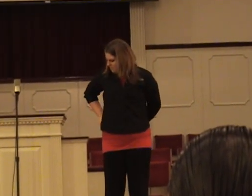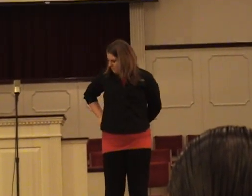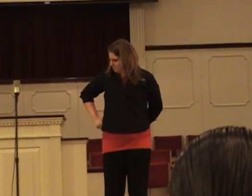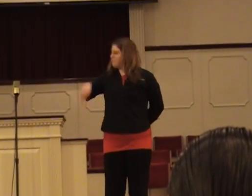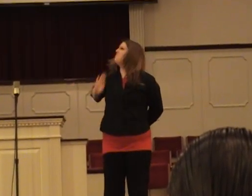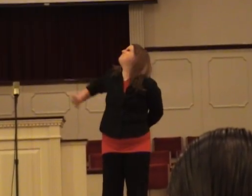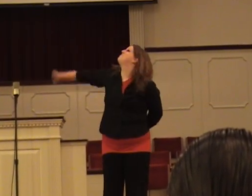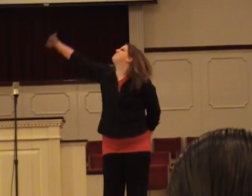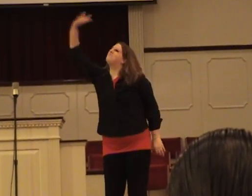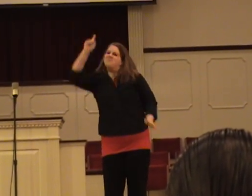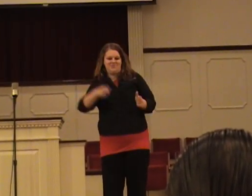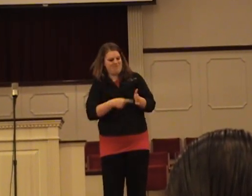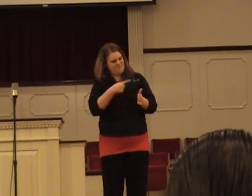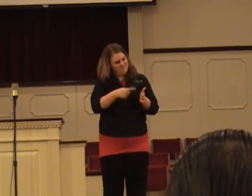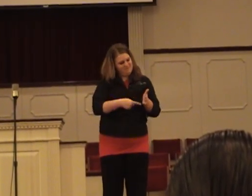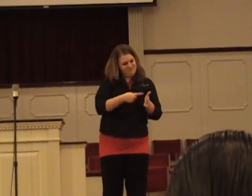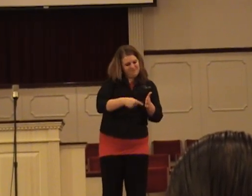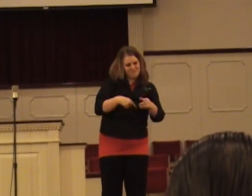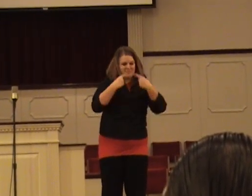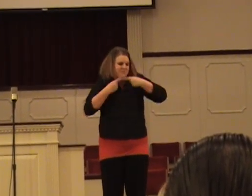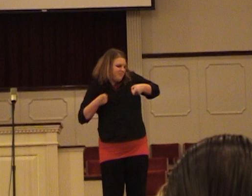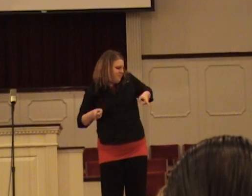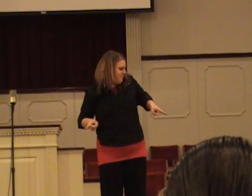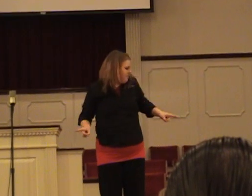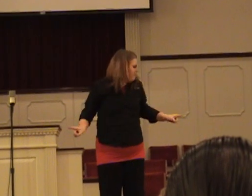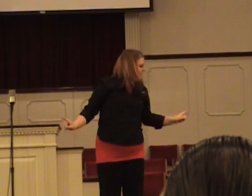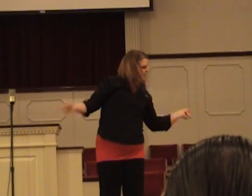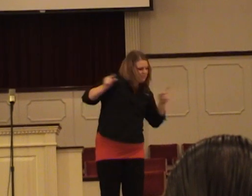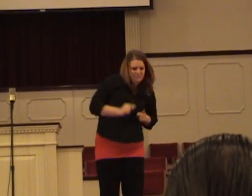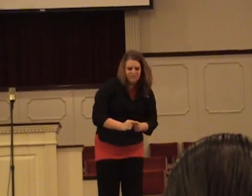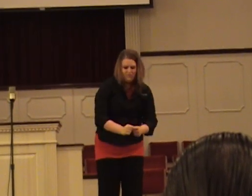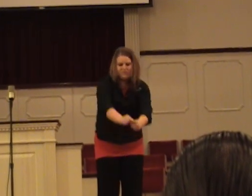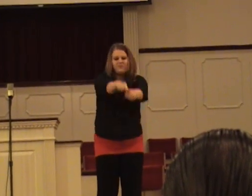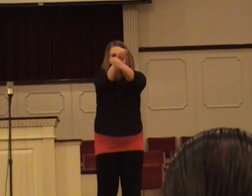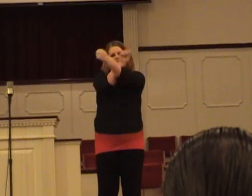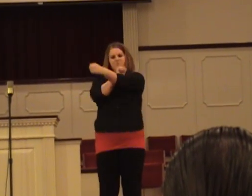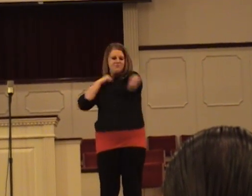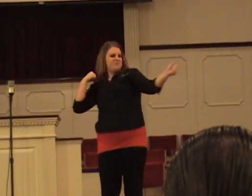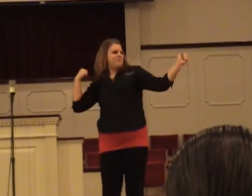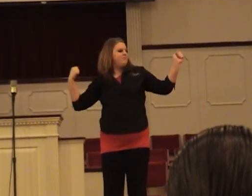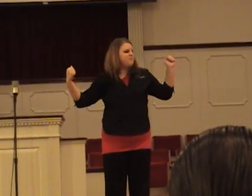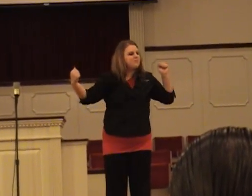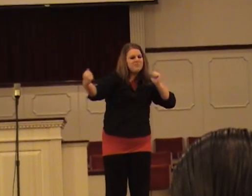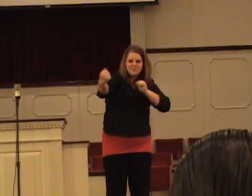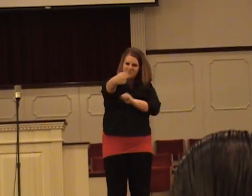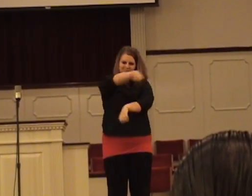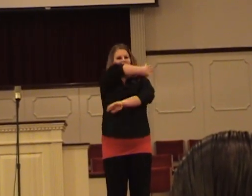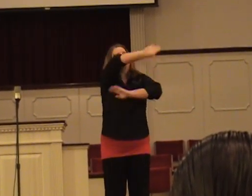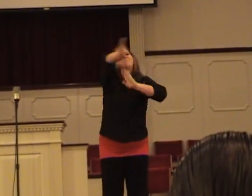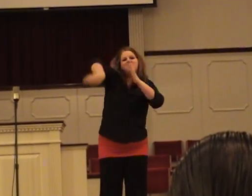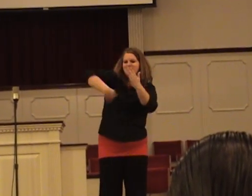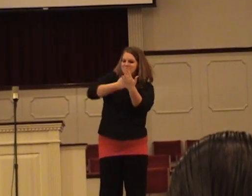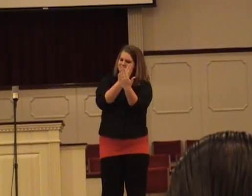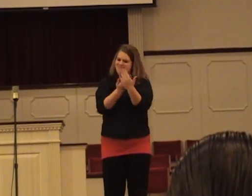He began to unbear The word that would change the course of all